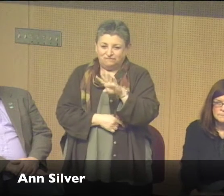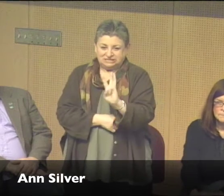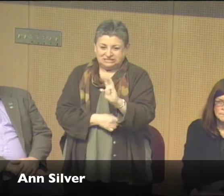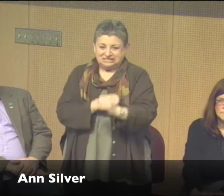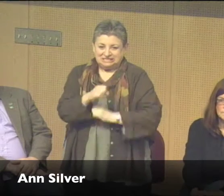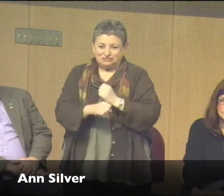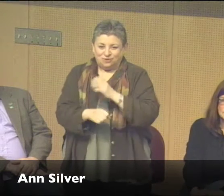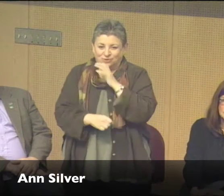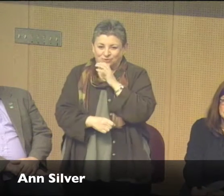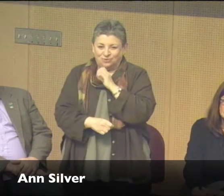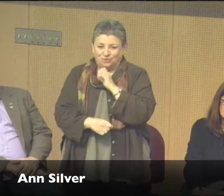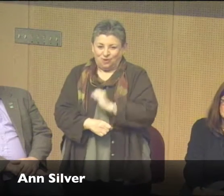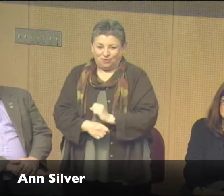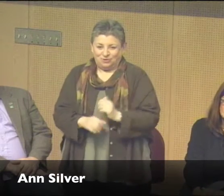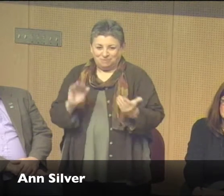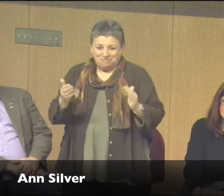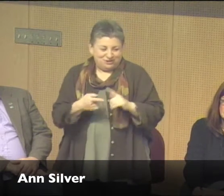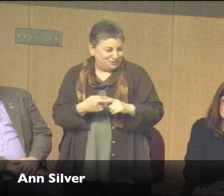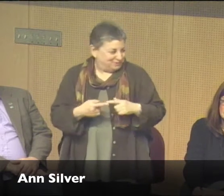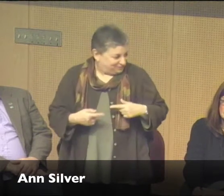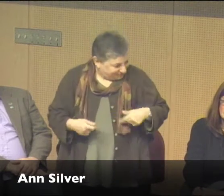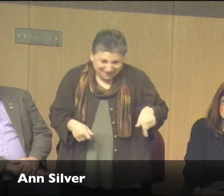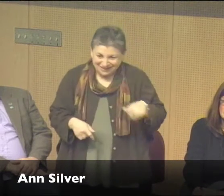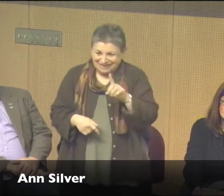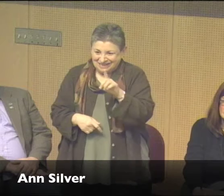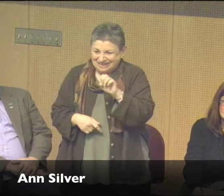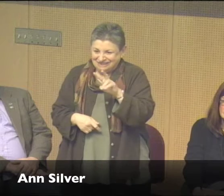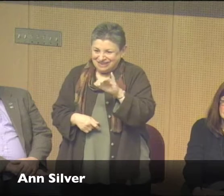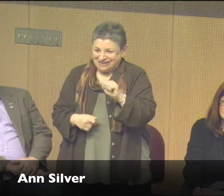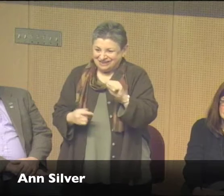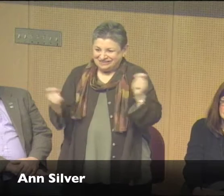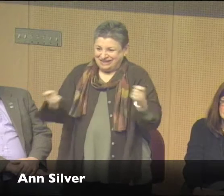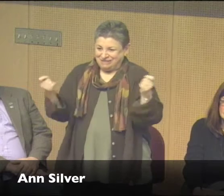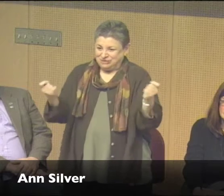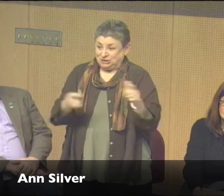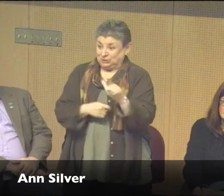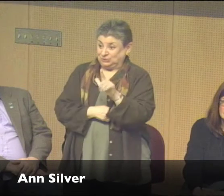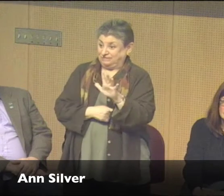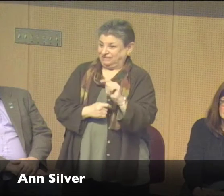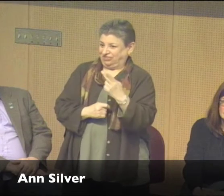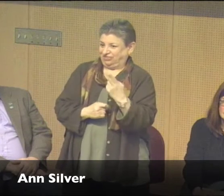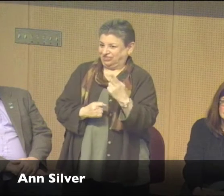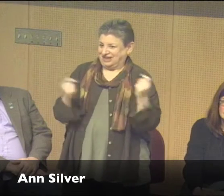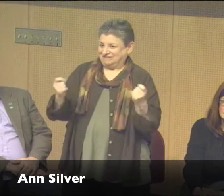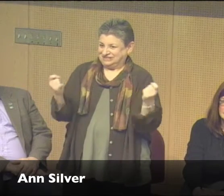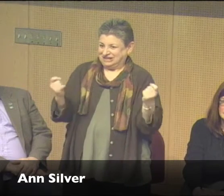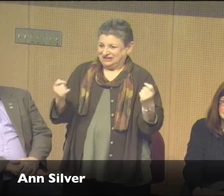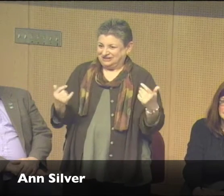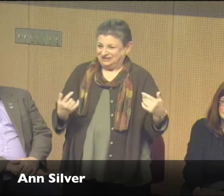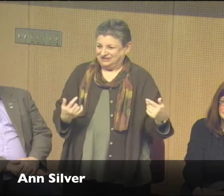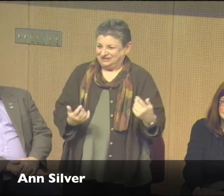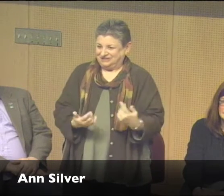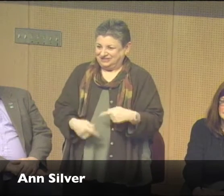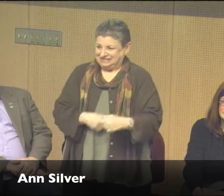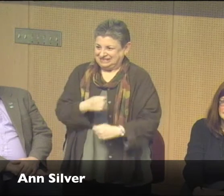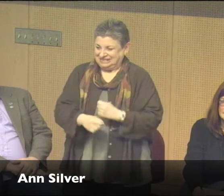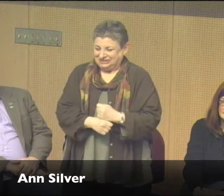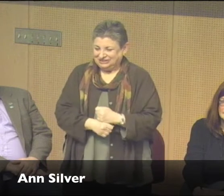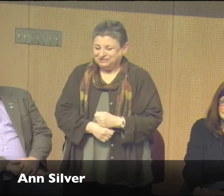see, with 25 years plus the 20, we have 45 years at Divya really celebrating. This is actually the 25th